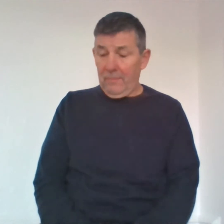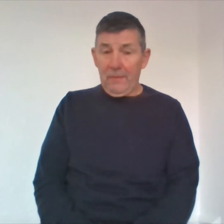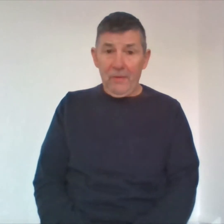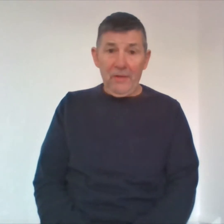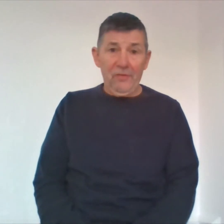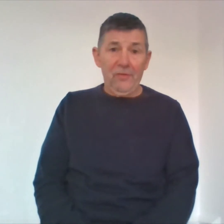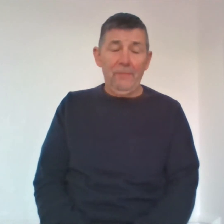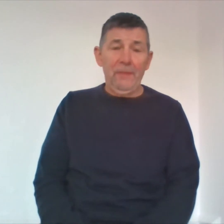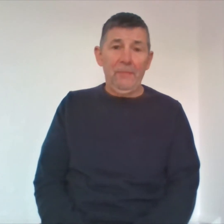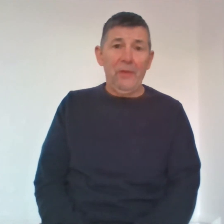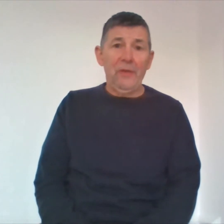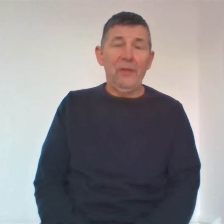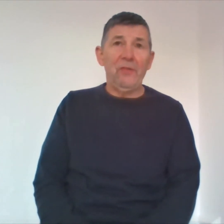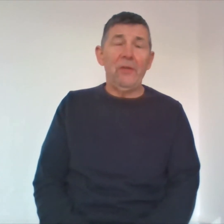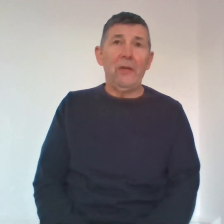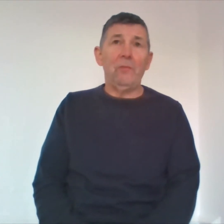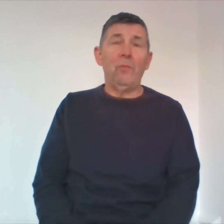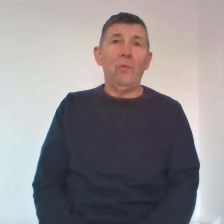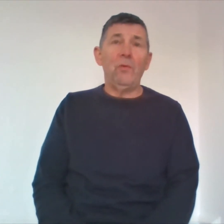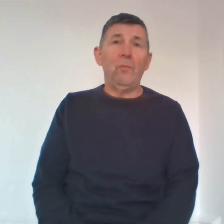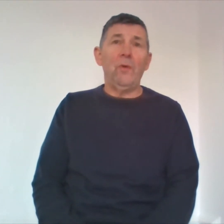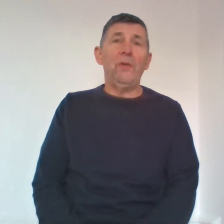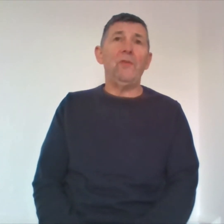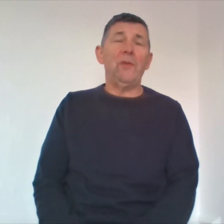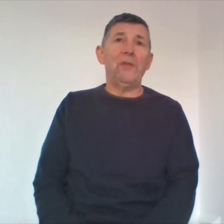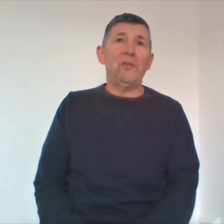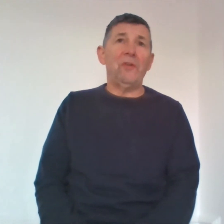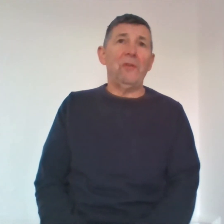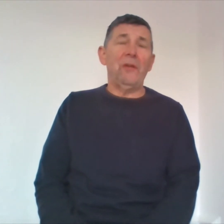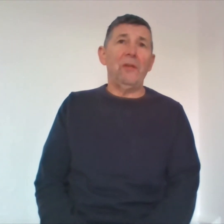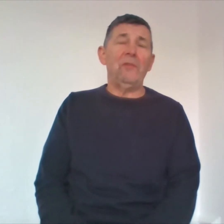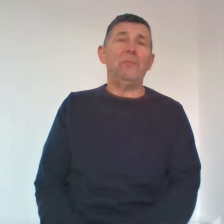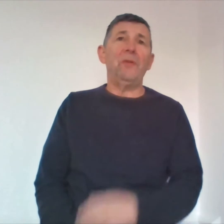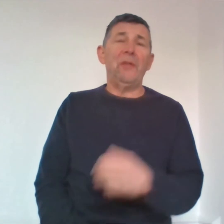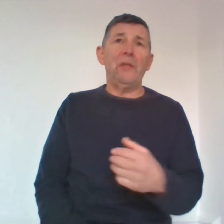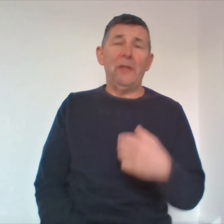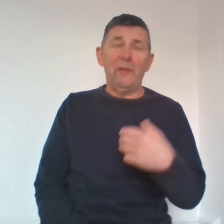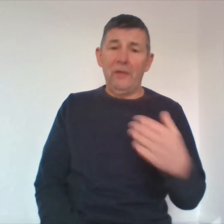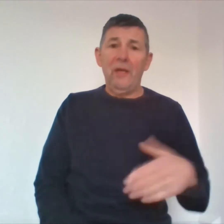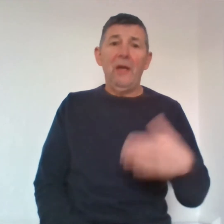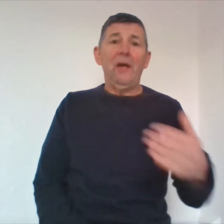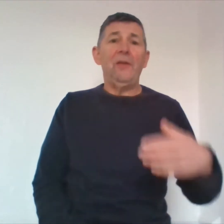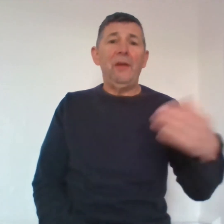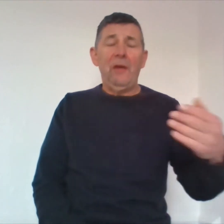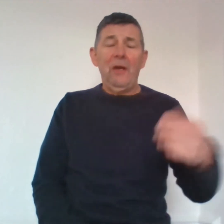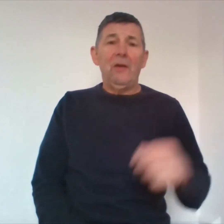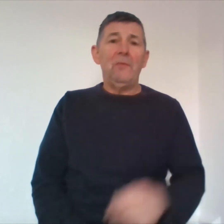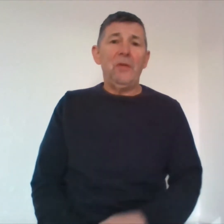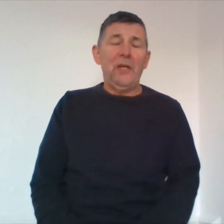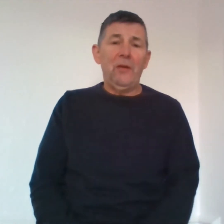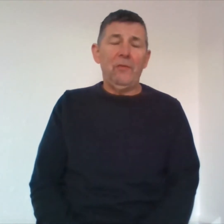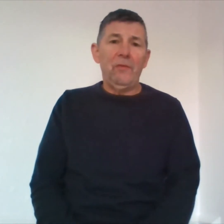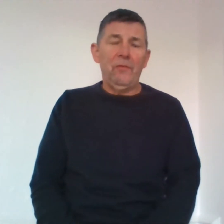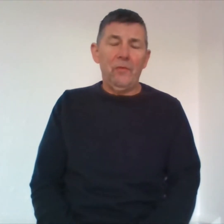people the necessary people and they said yeah what what are you doing she says he's breathing and and they communicated over the phone